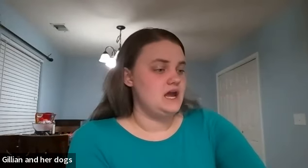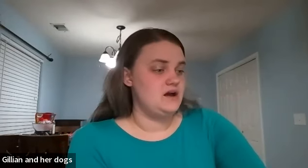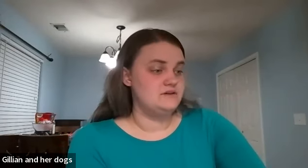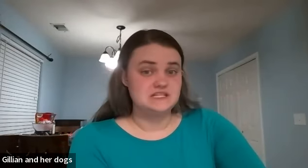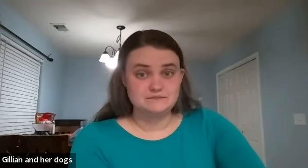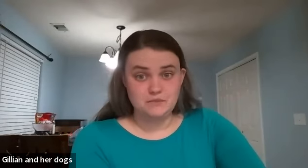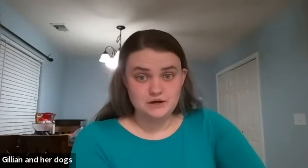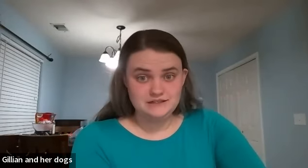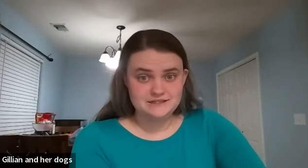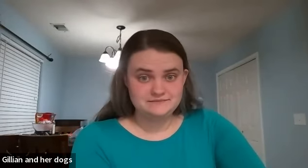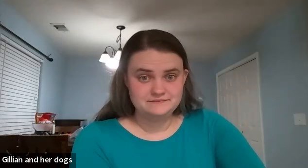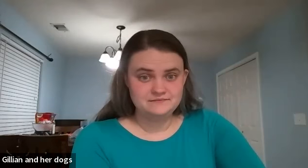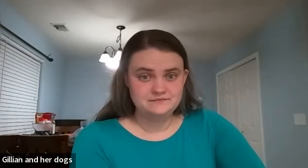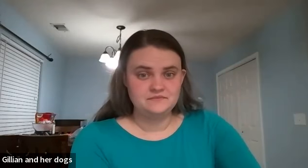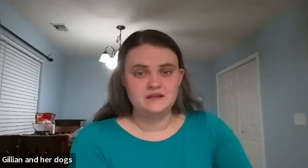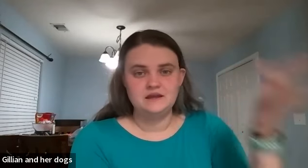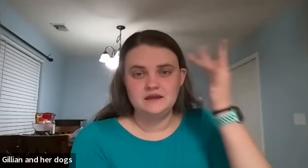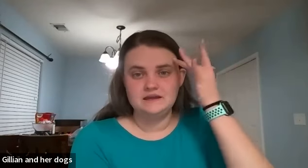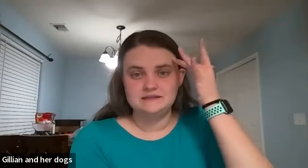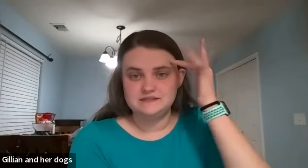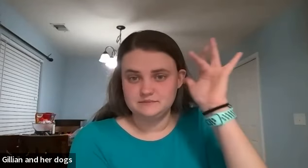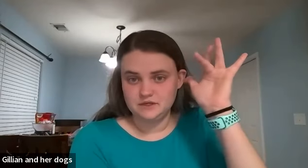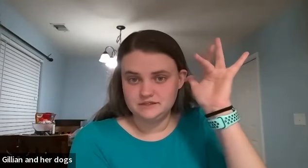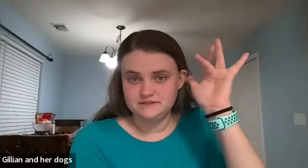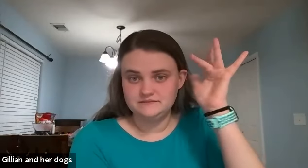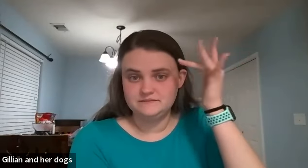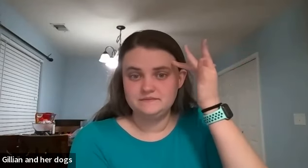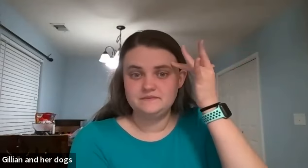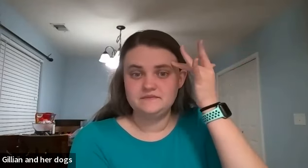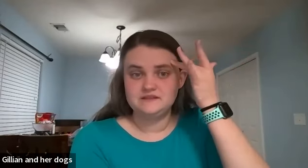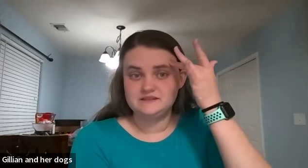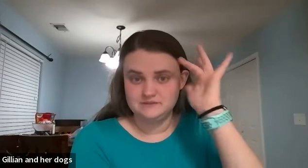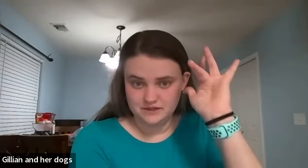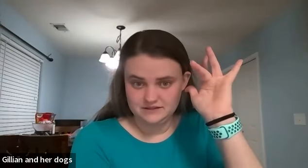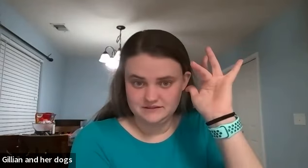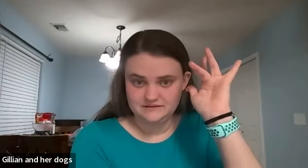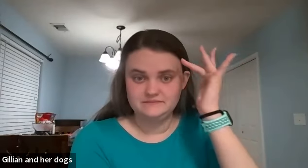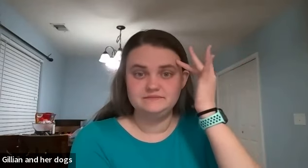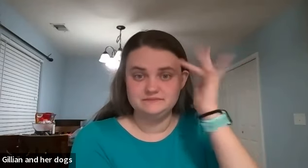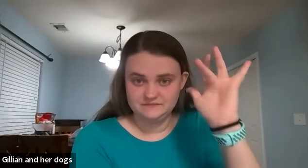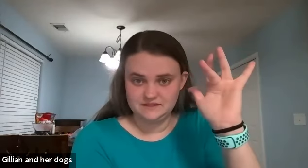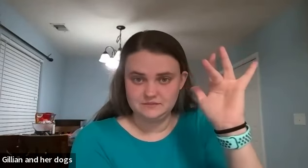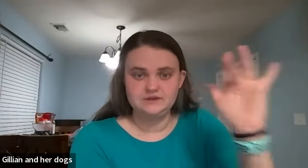have smart smart smart mm-hmm smart